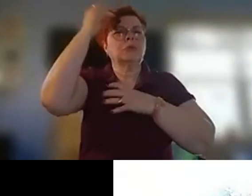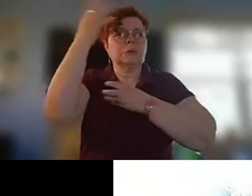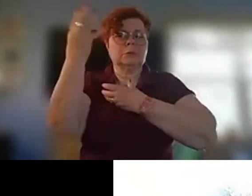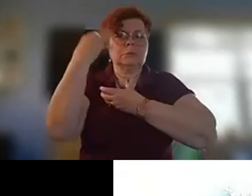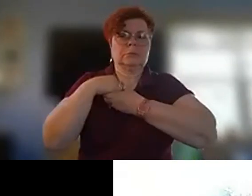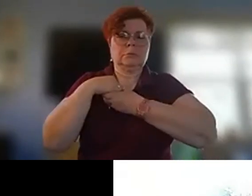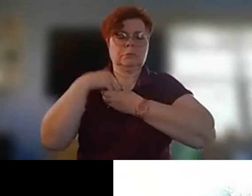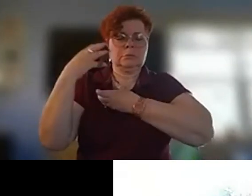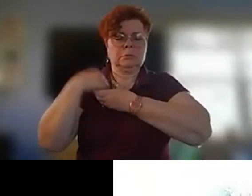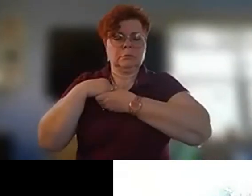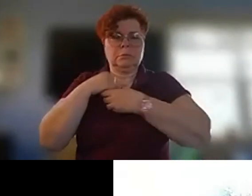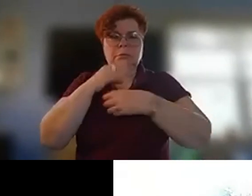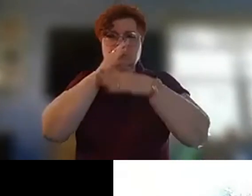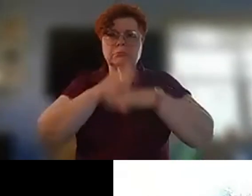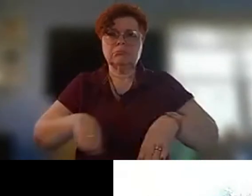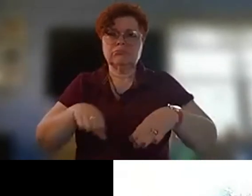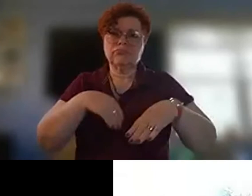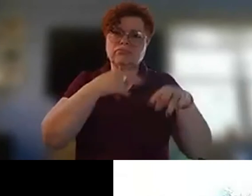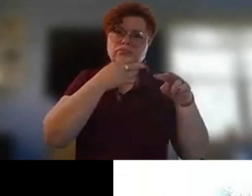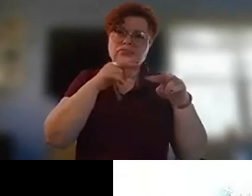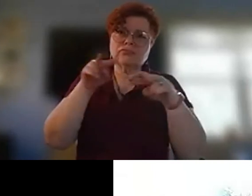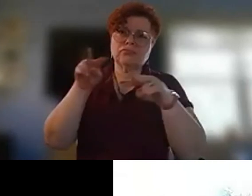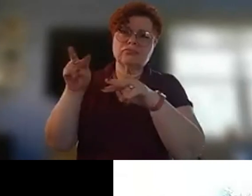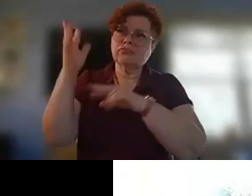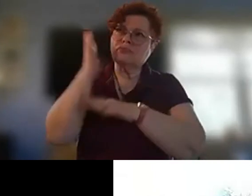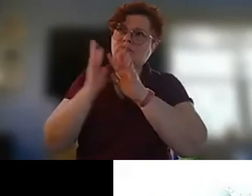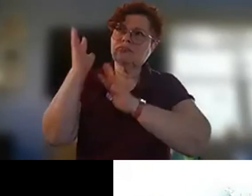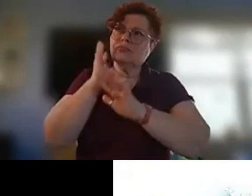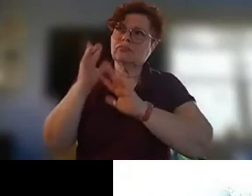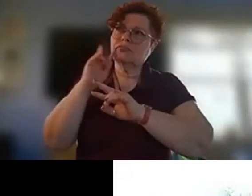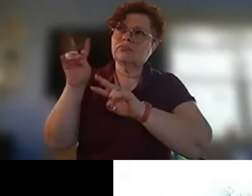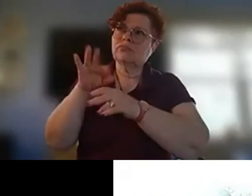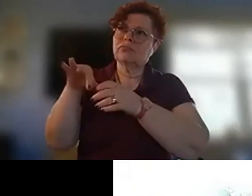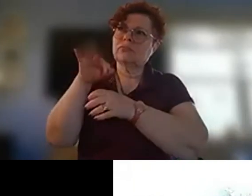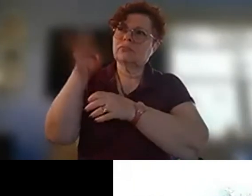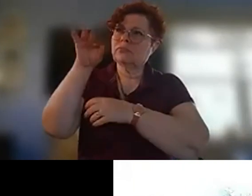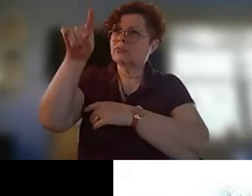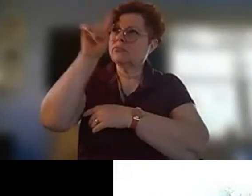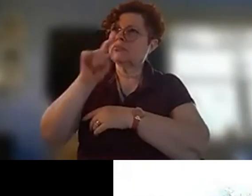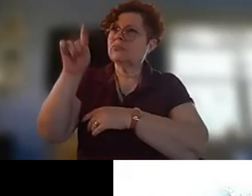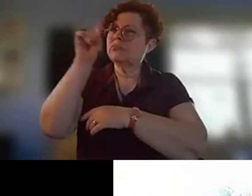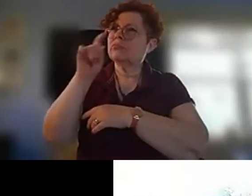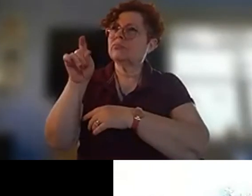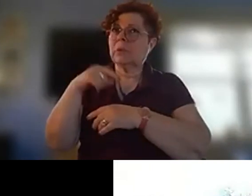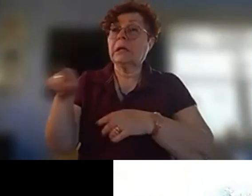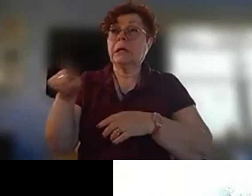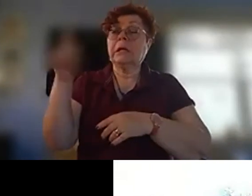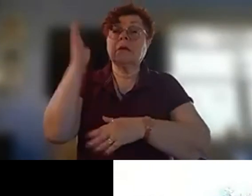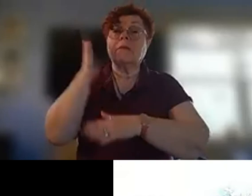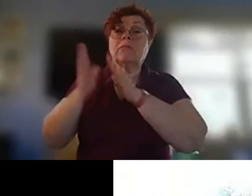eyes ancient and wise and mysterious they are heritage as well